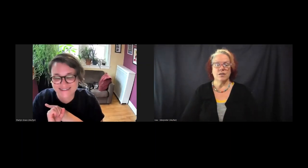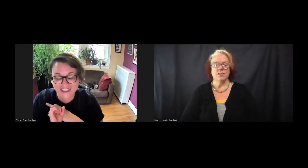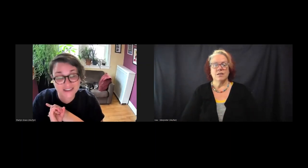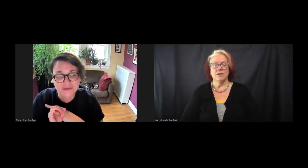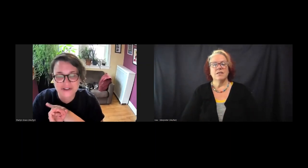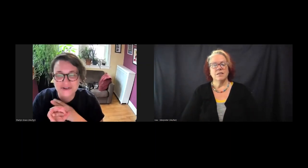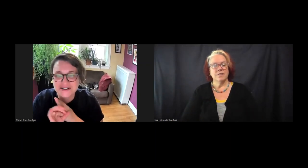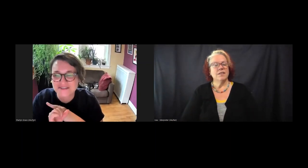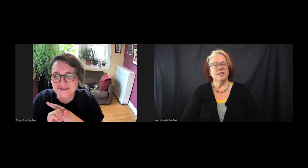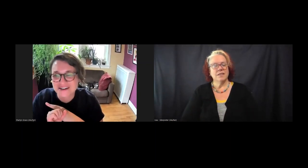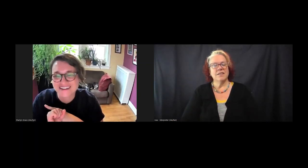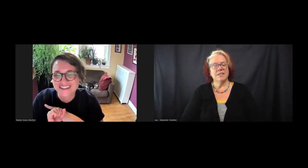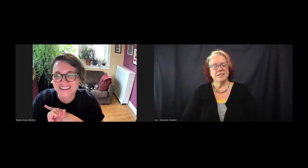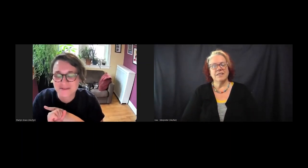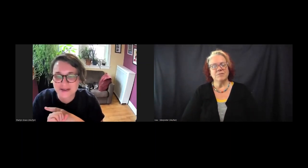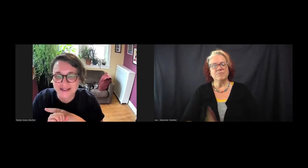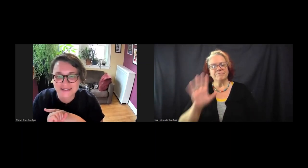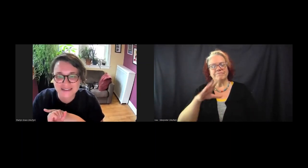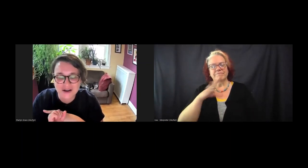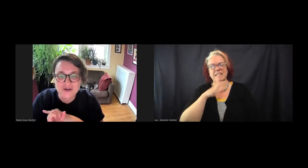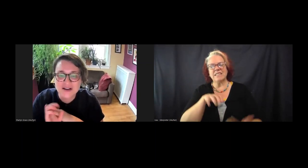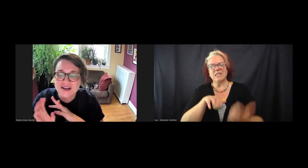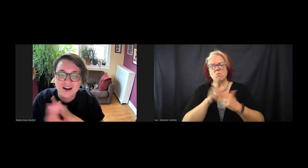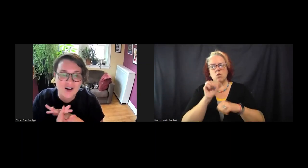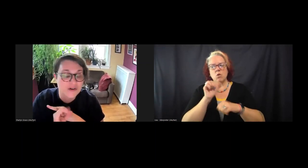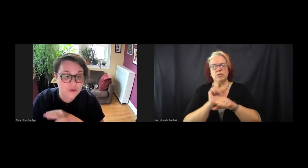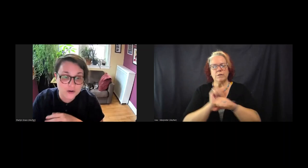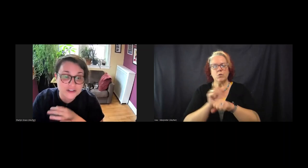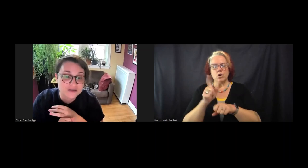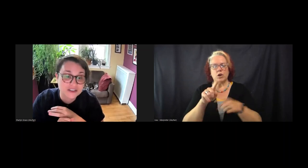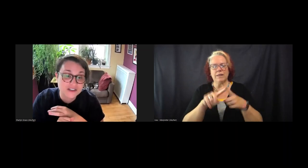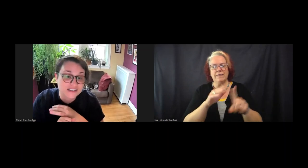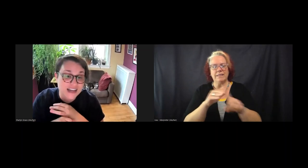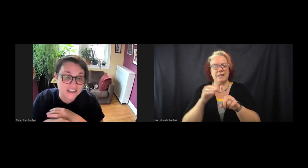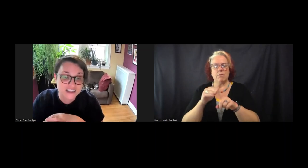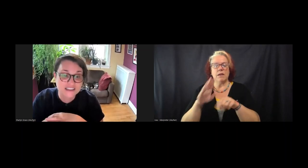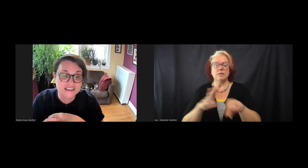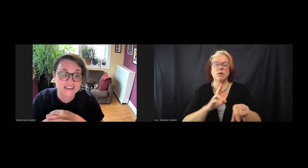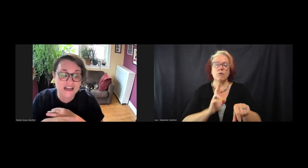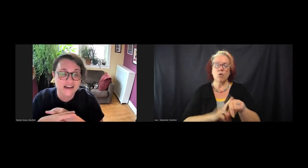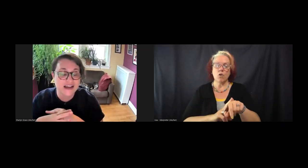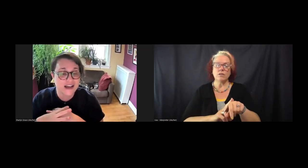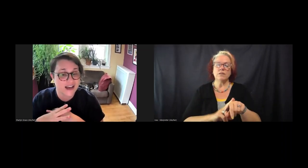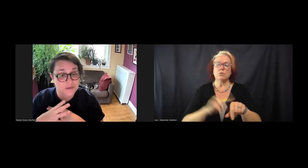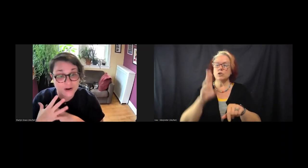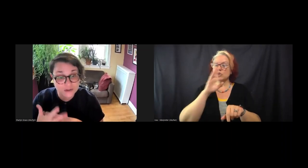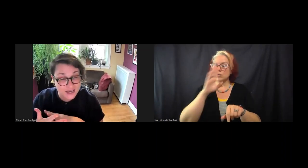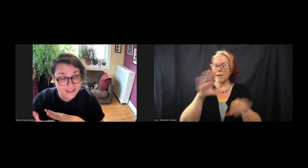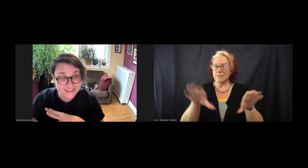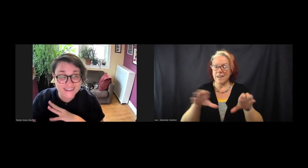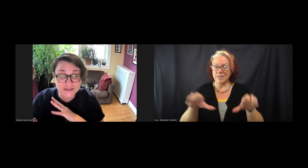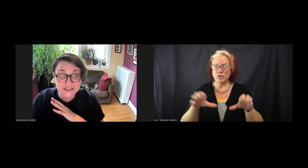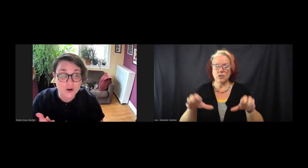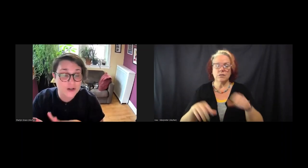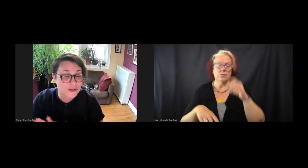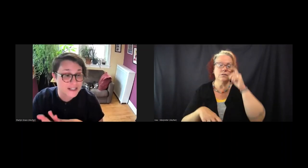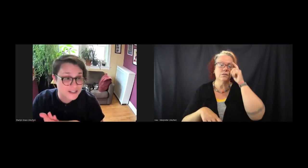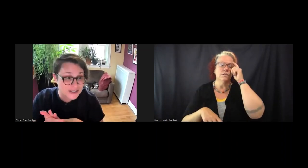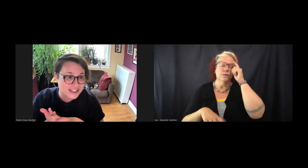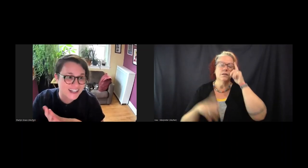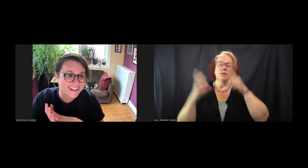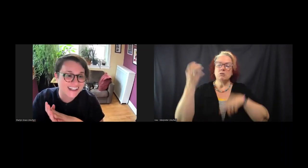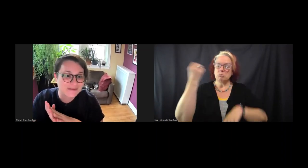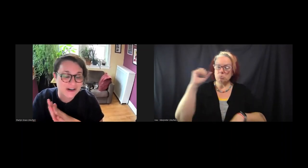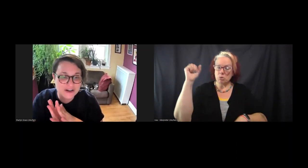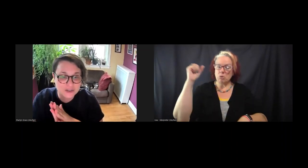it's the majority of the work in these campaigns. So of course there were direct actions and protests. There was so much